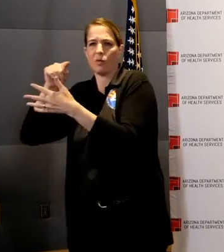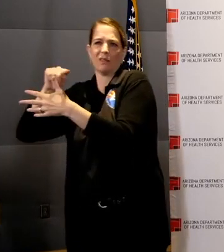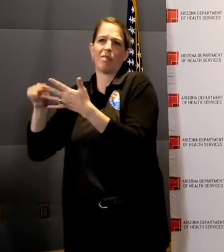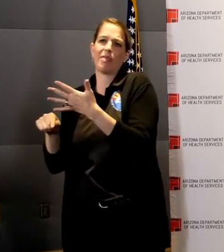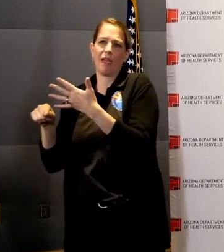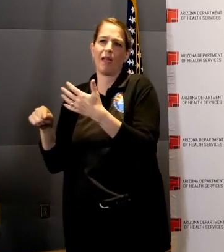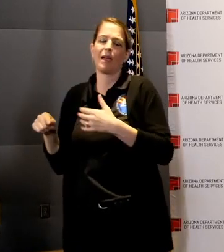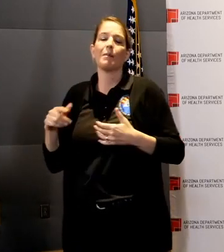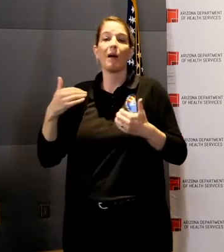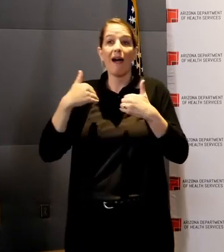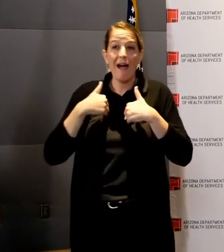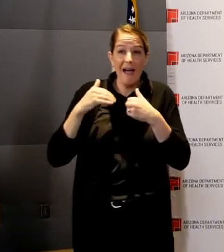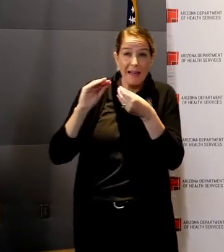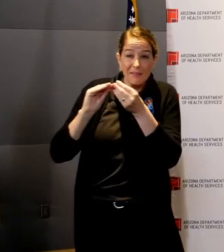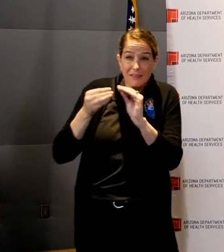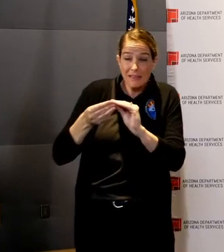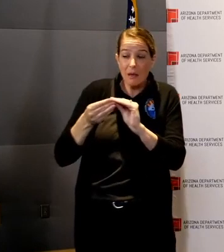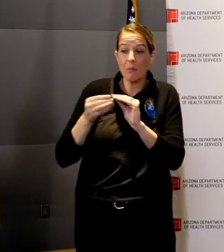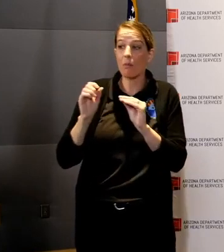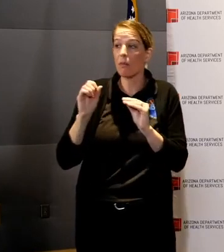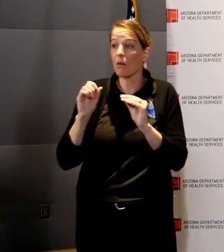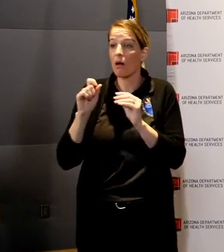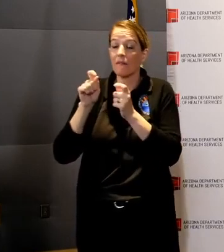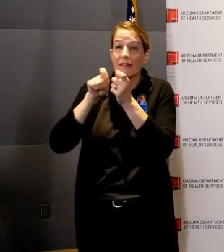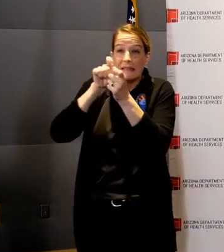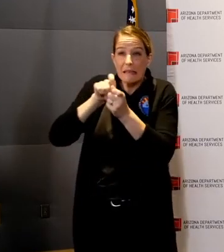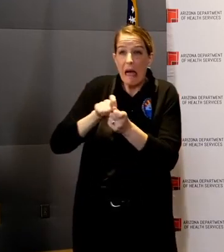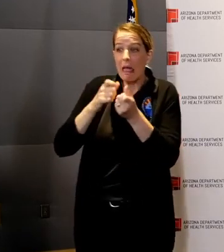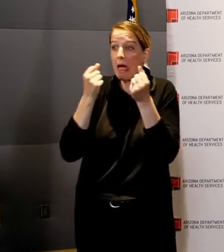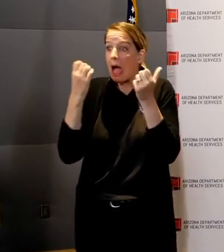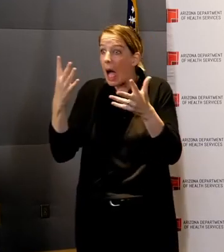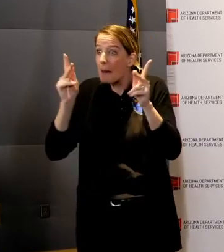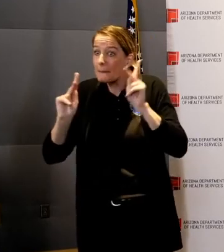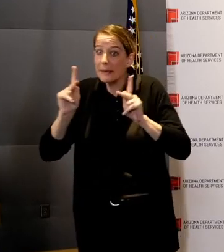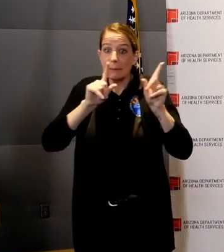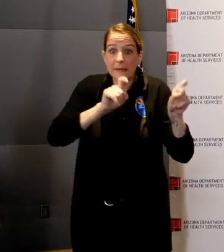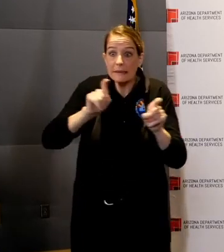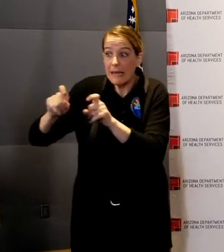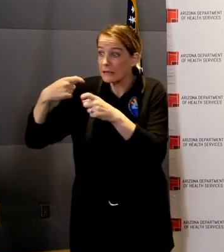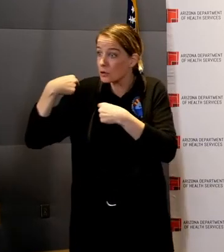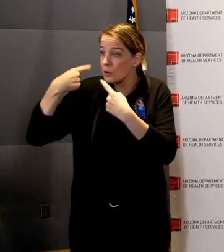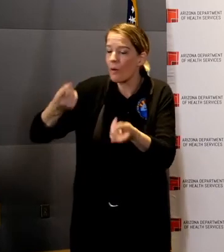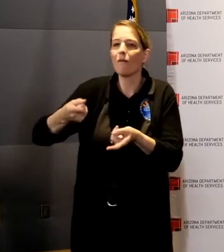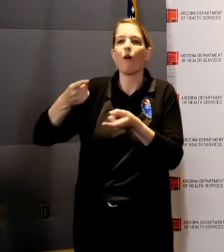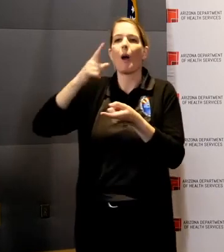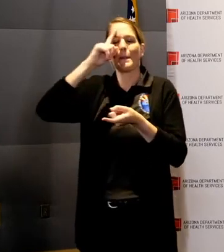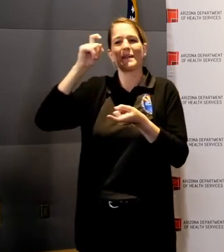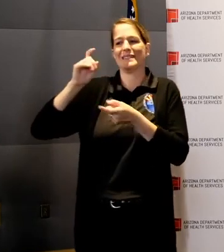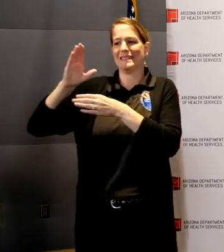many of the labs now are coming in through the commercial labs. I don't have their current status or follow-up.